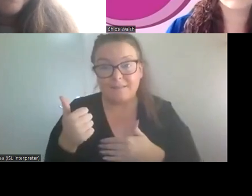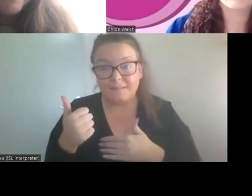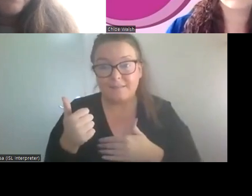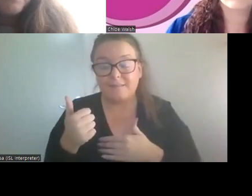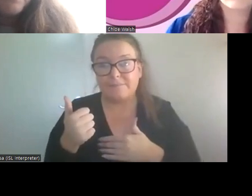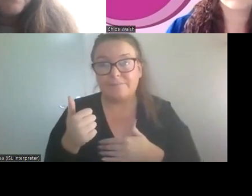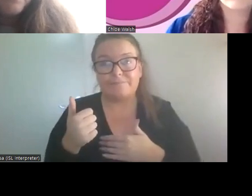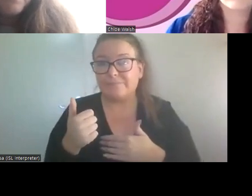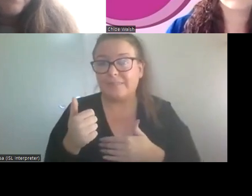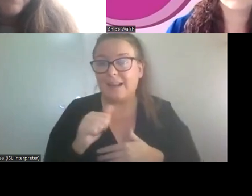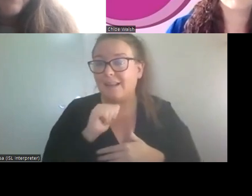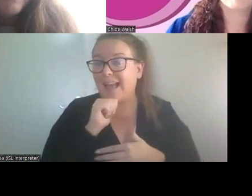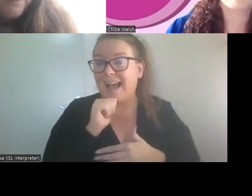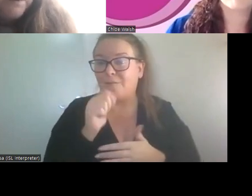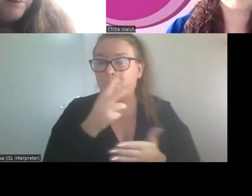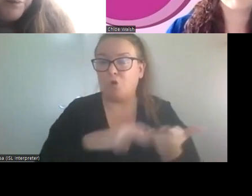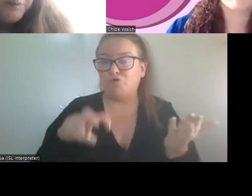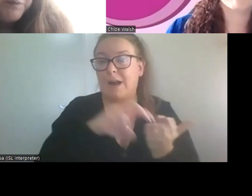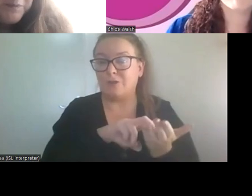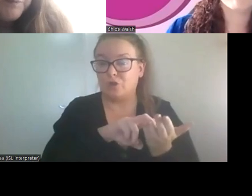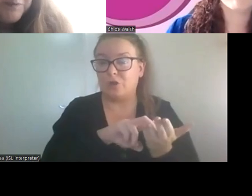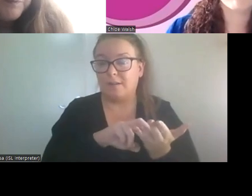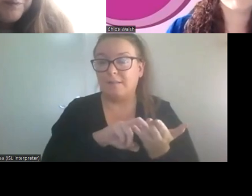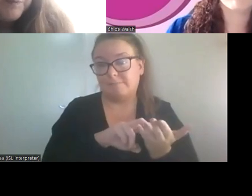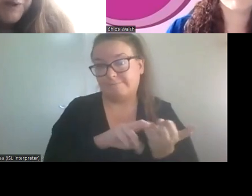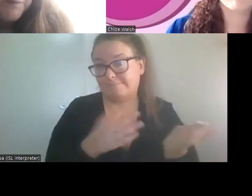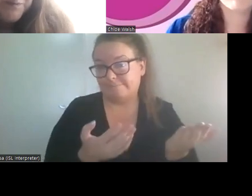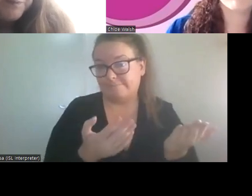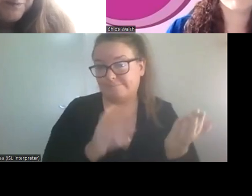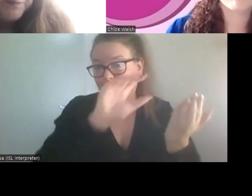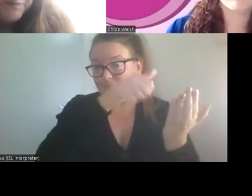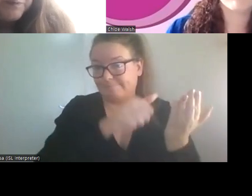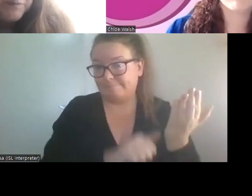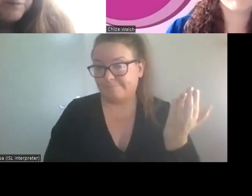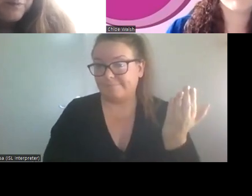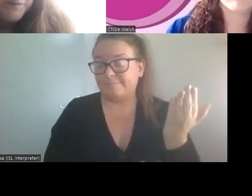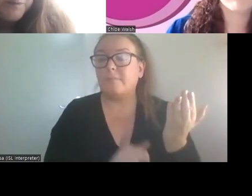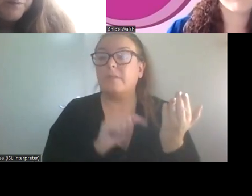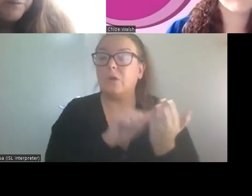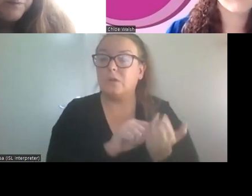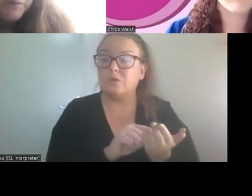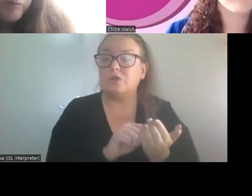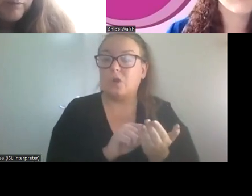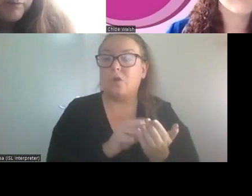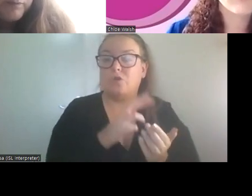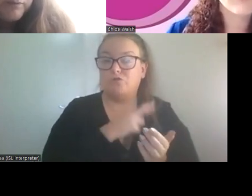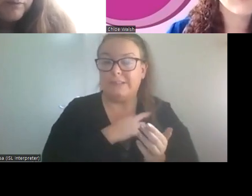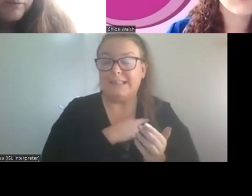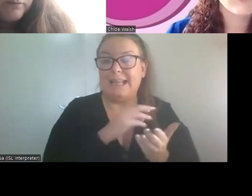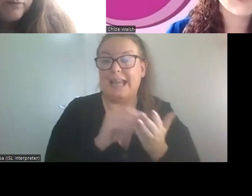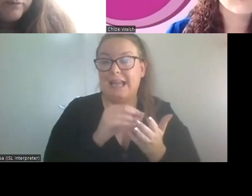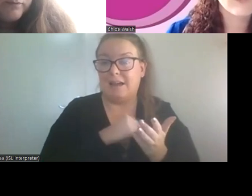there's no register. Um, I suppose going to the various organizations,